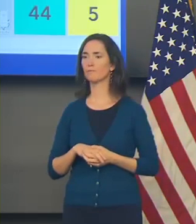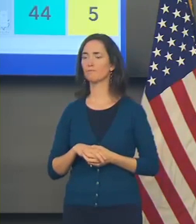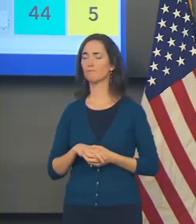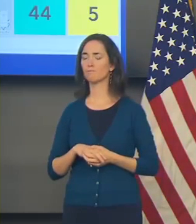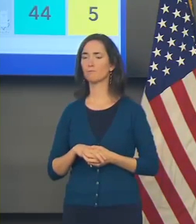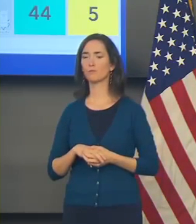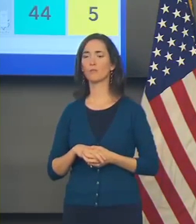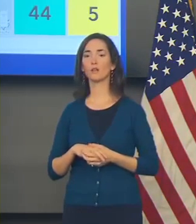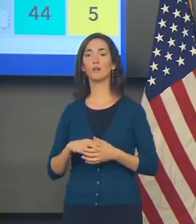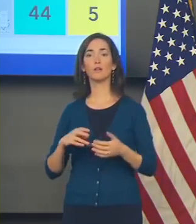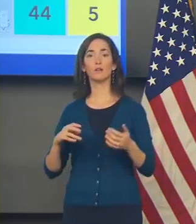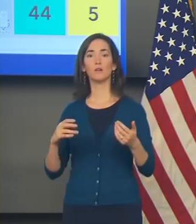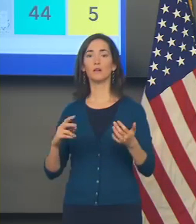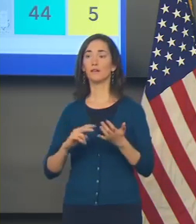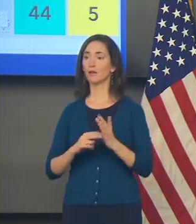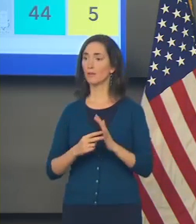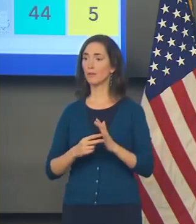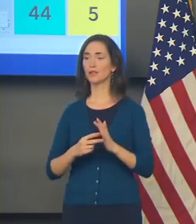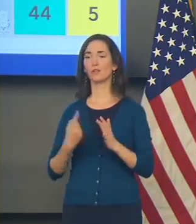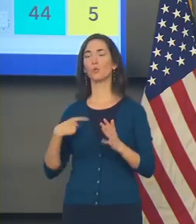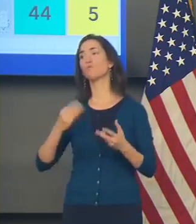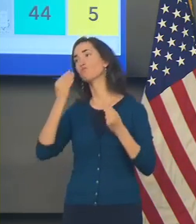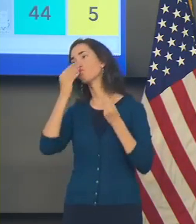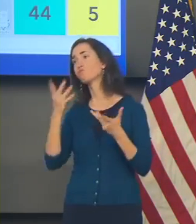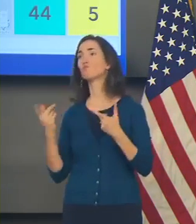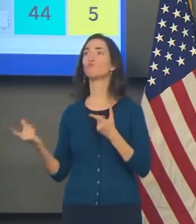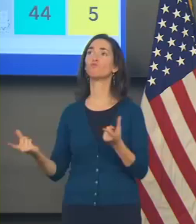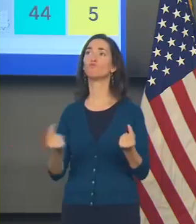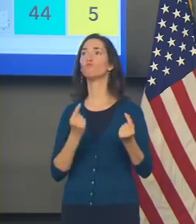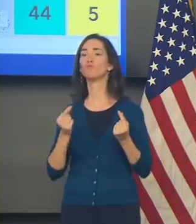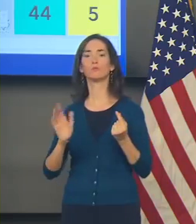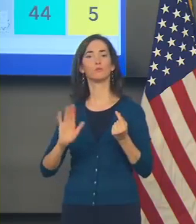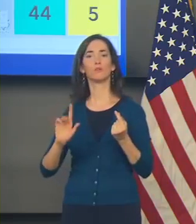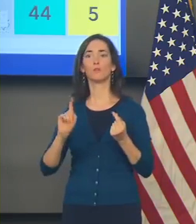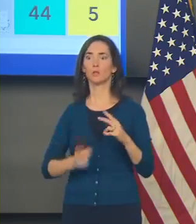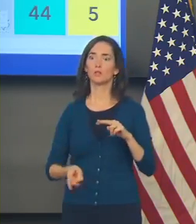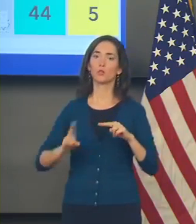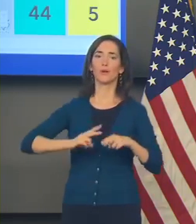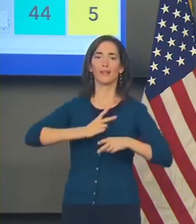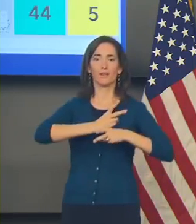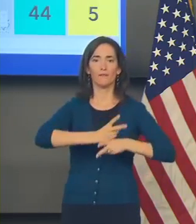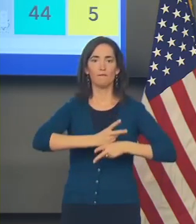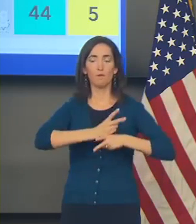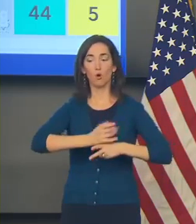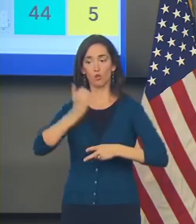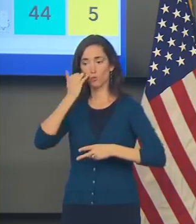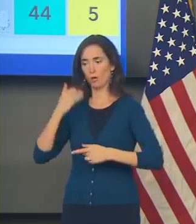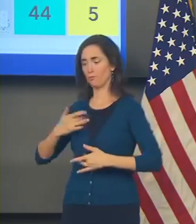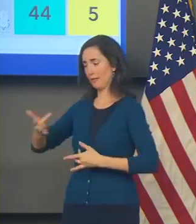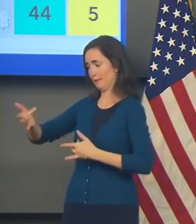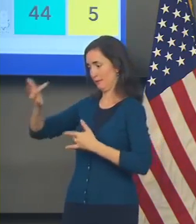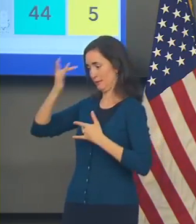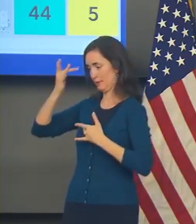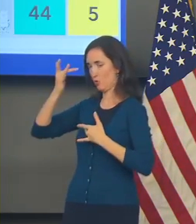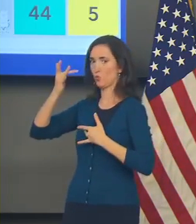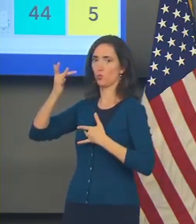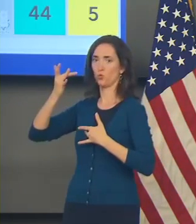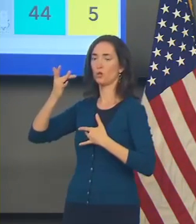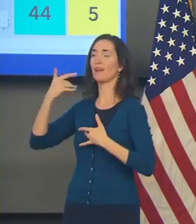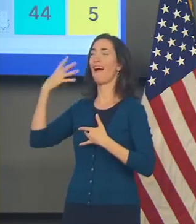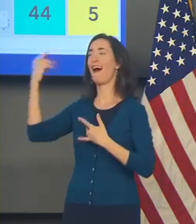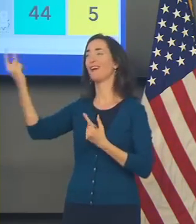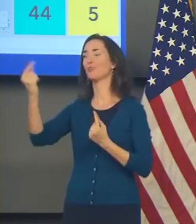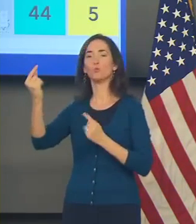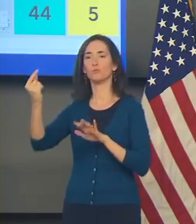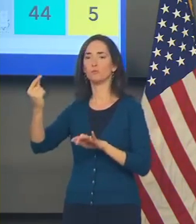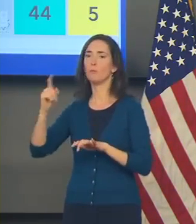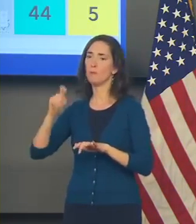take all the precautions necessary when we are positive by making sure you're staying home, if you're able